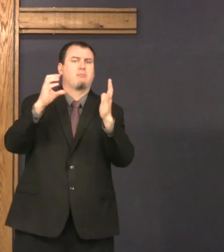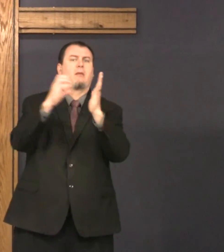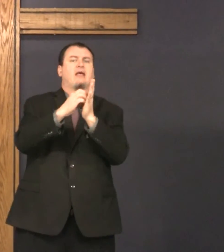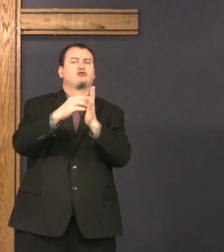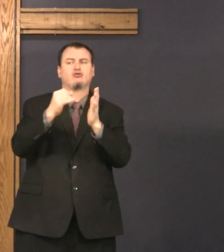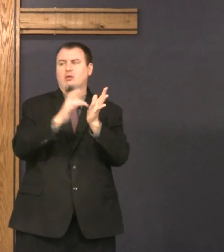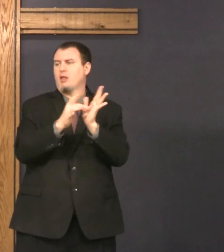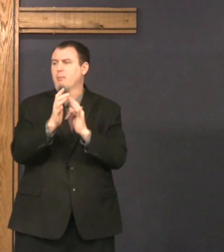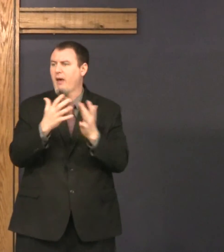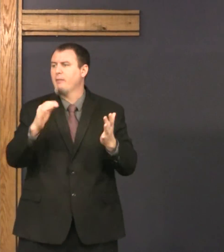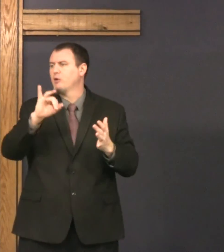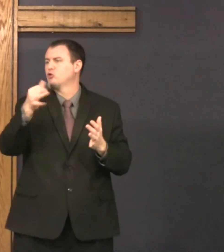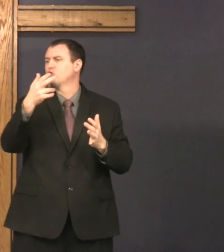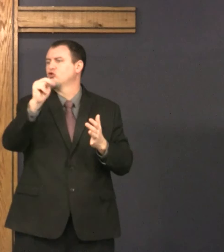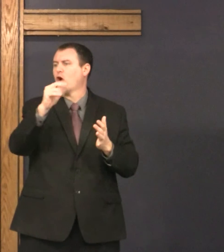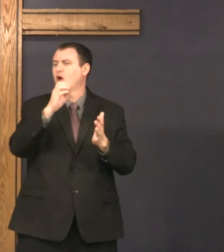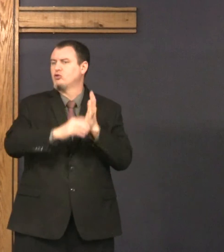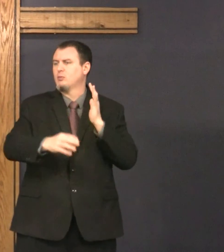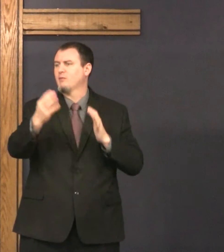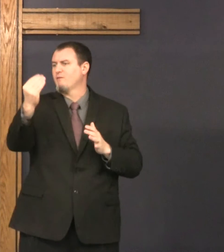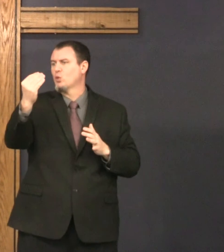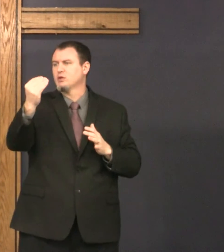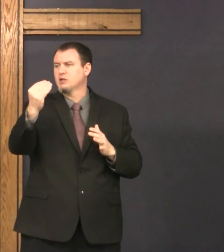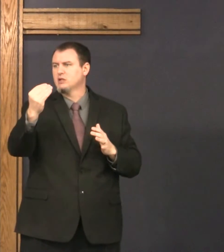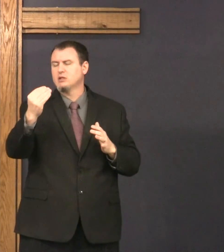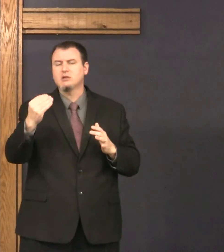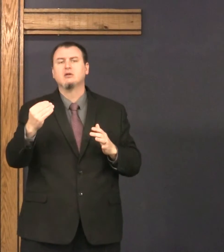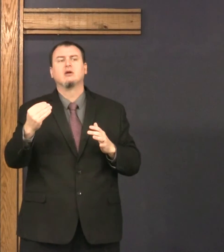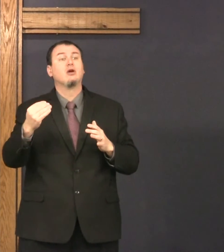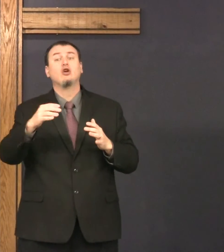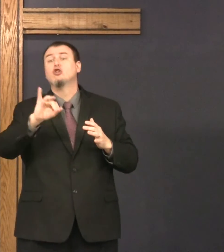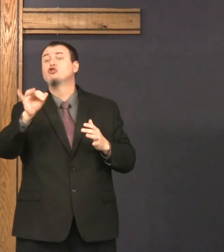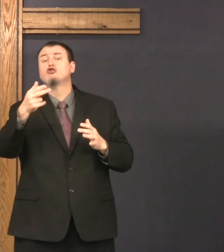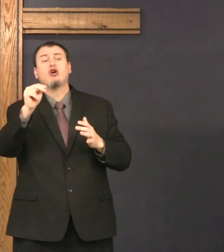one of the most famous passages in John, is John chapter 4.